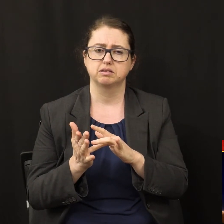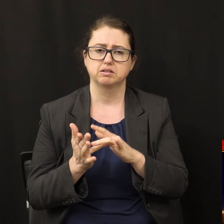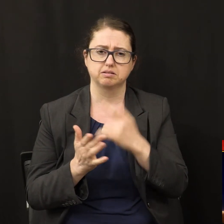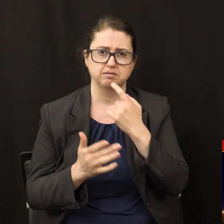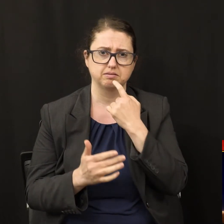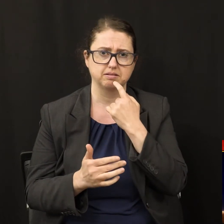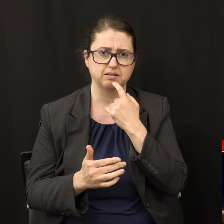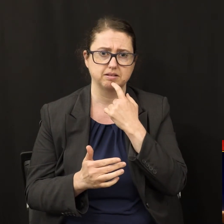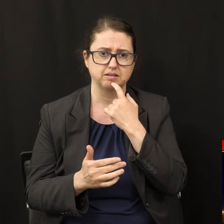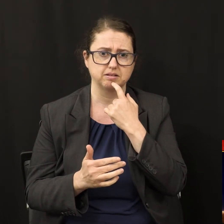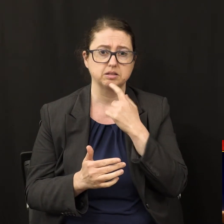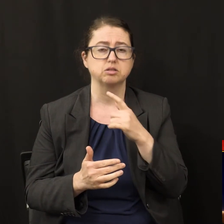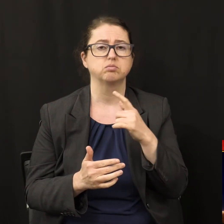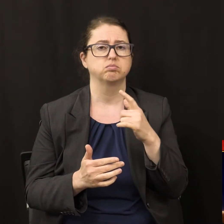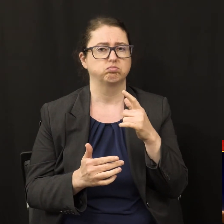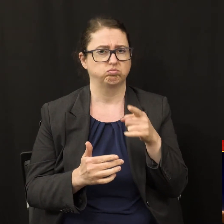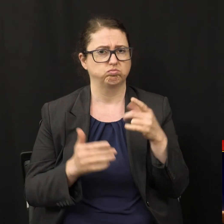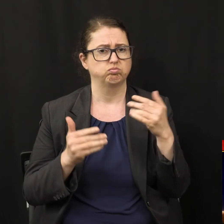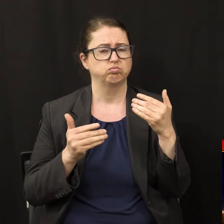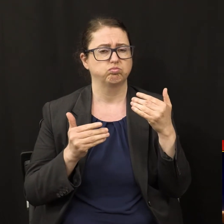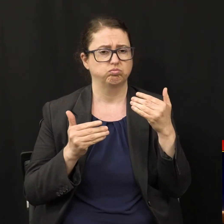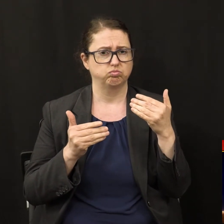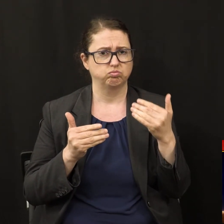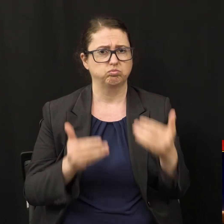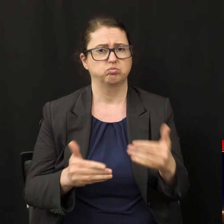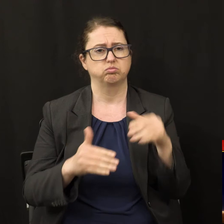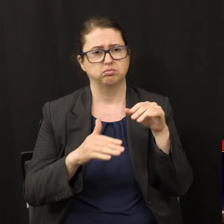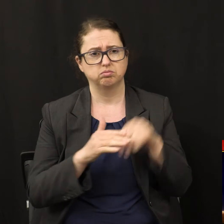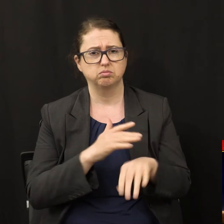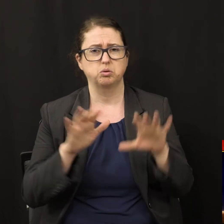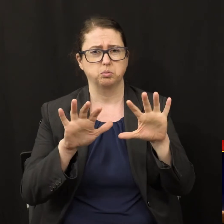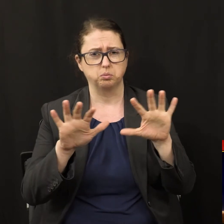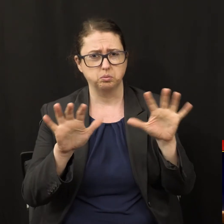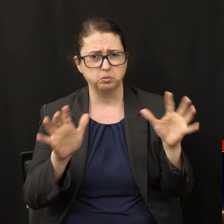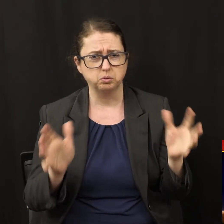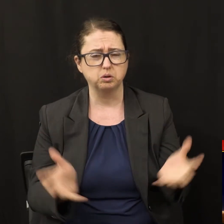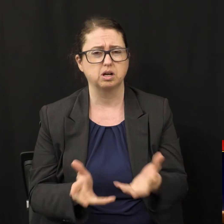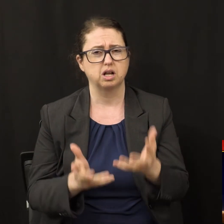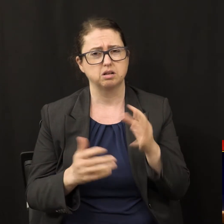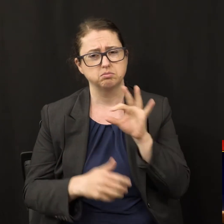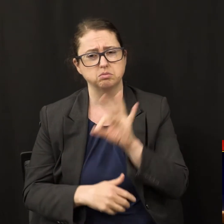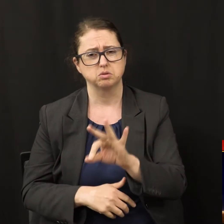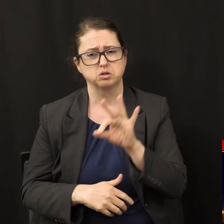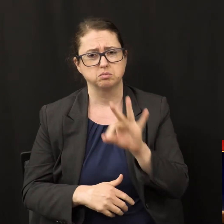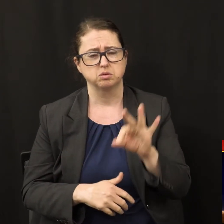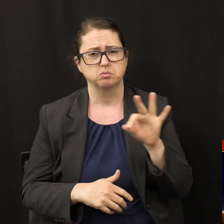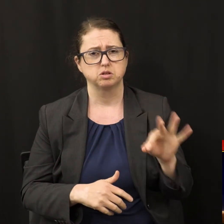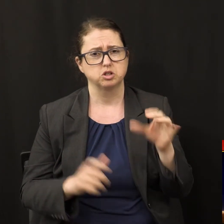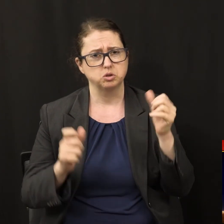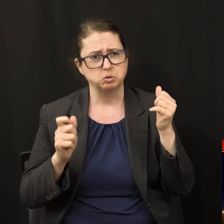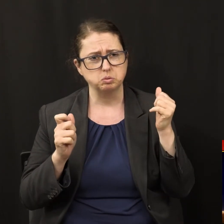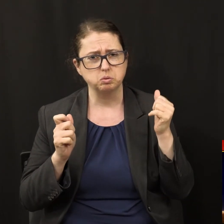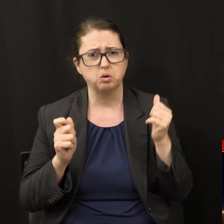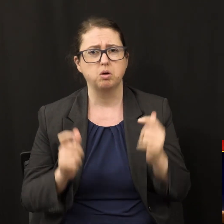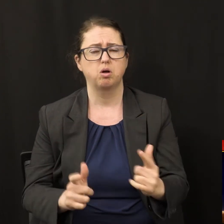Go into all the world and preach the gospel to every creature.